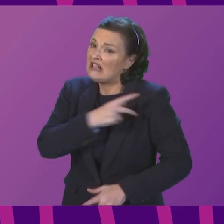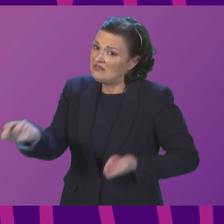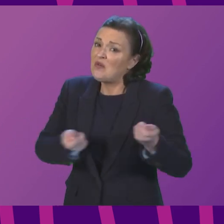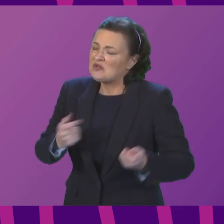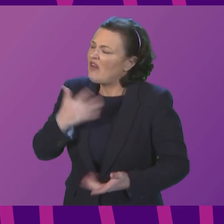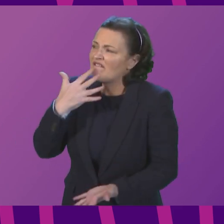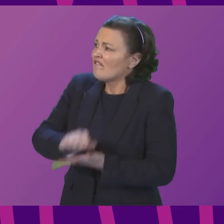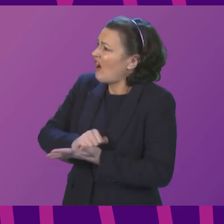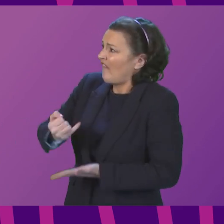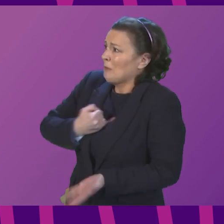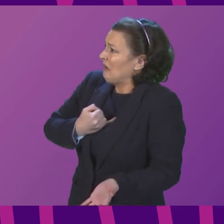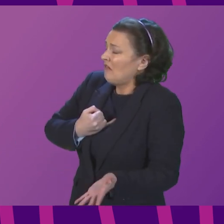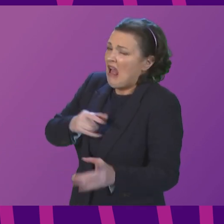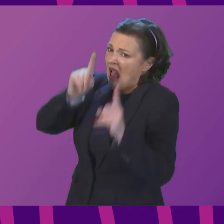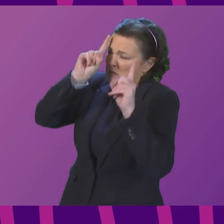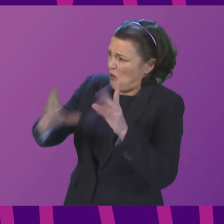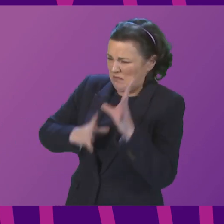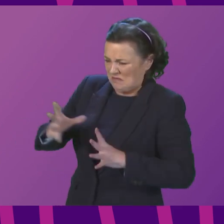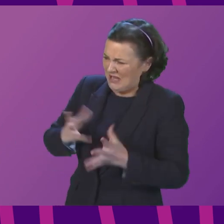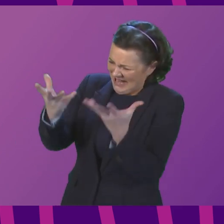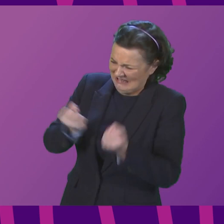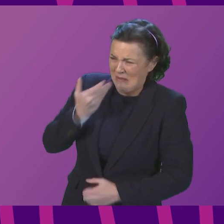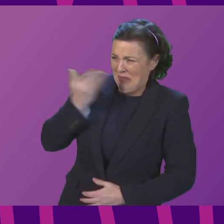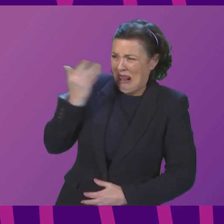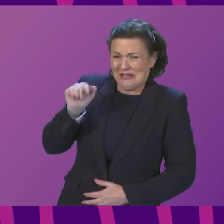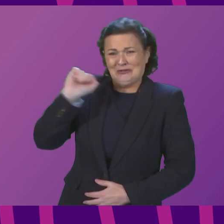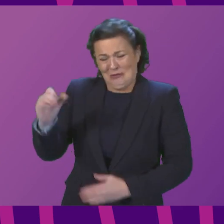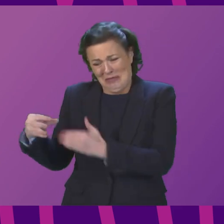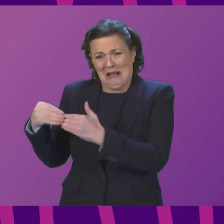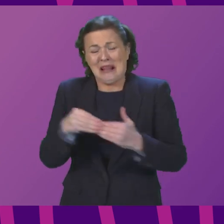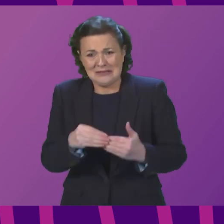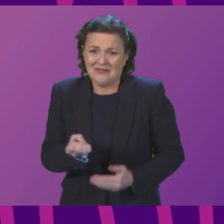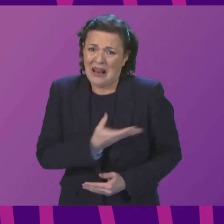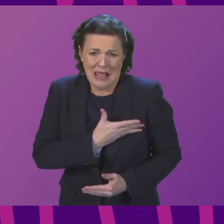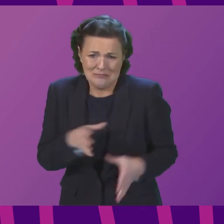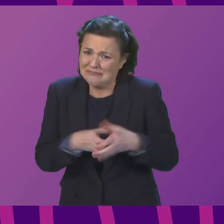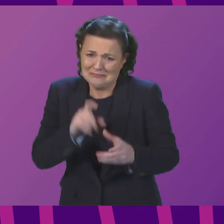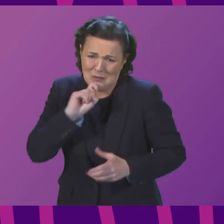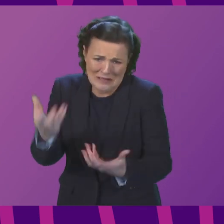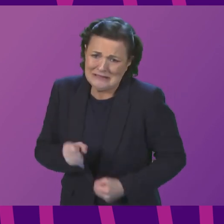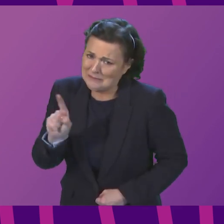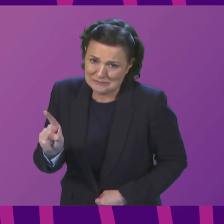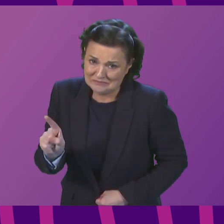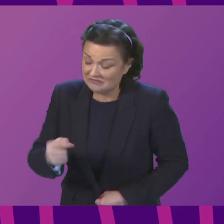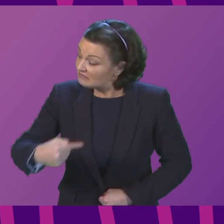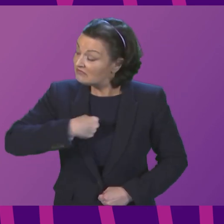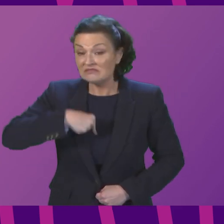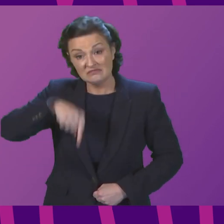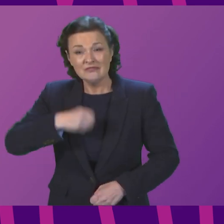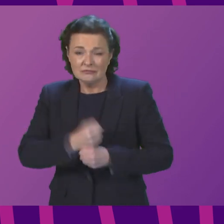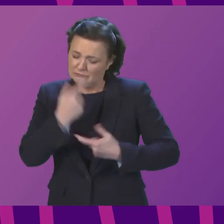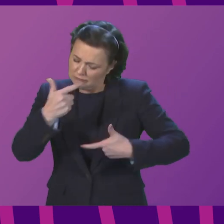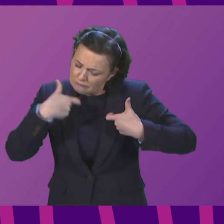prepared to take lectures on that point from the leader of the Scottish Labour Party. We will, of course, continue to increase